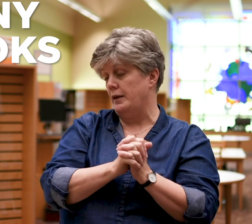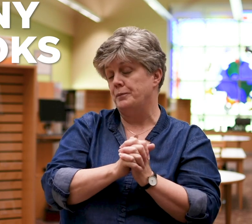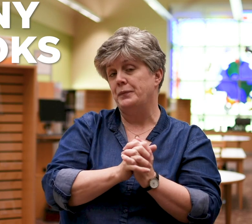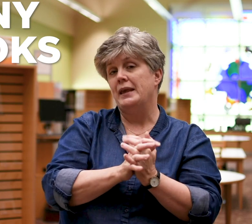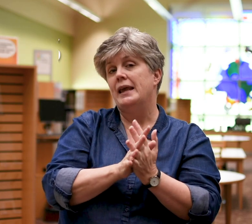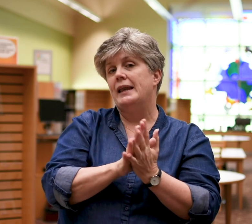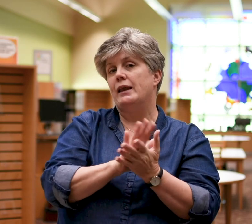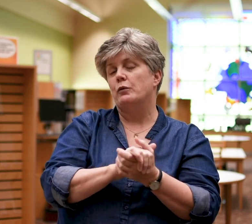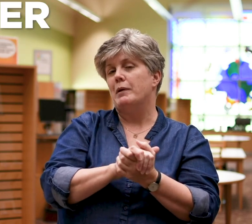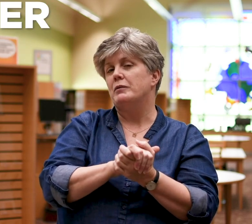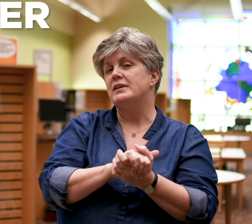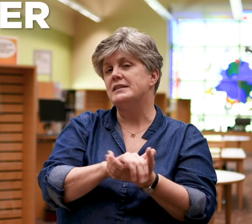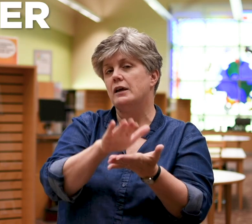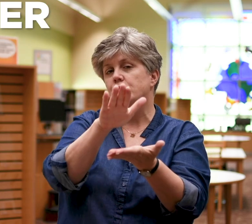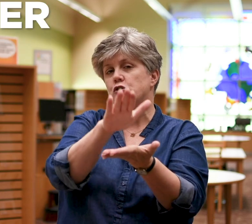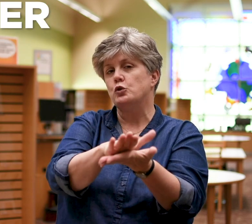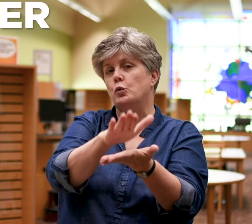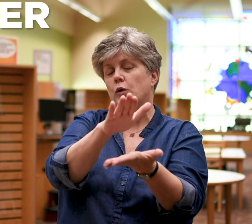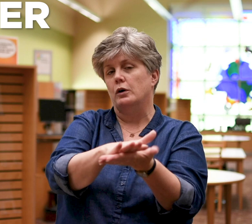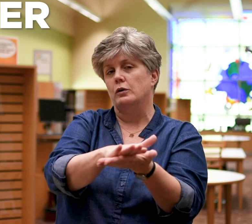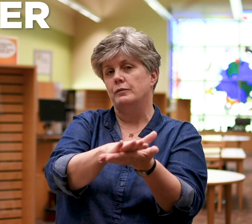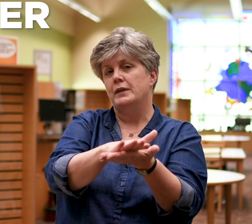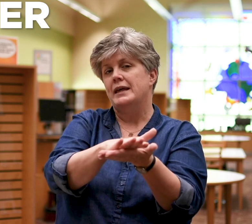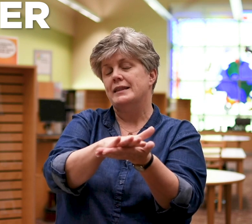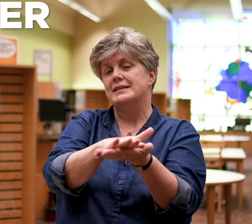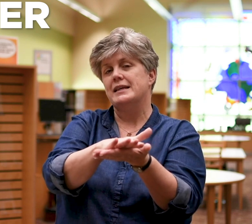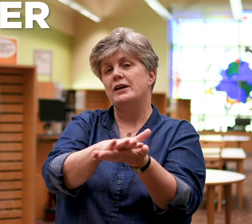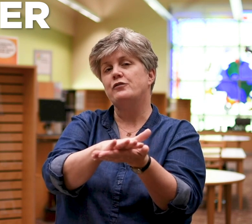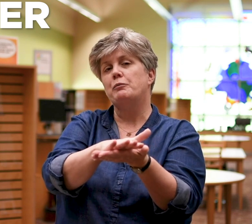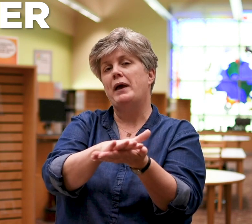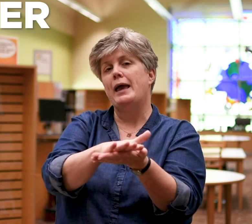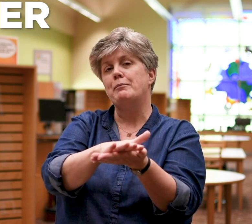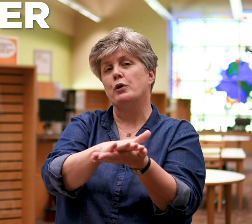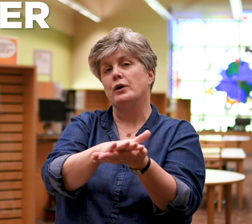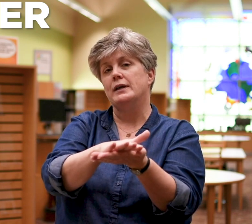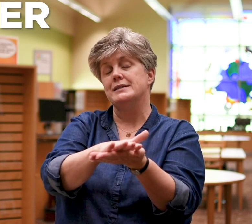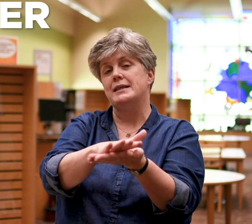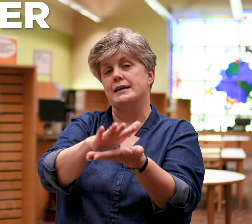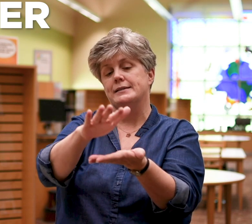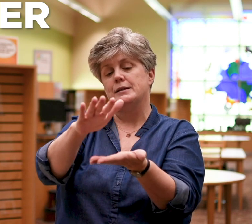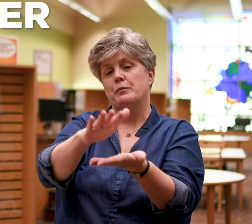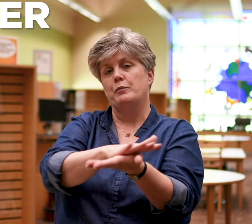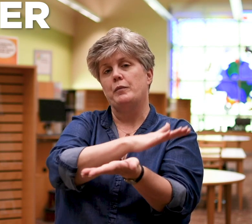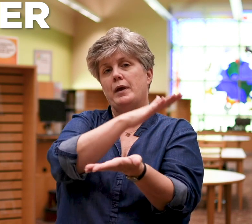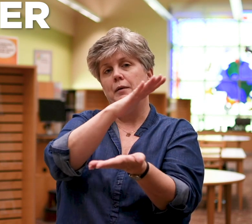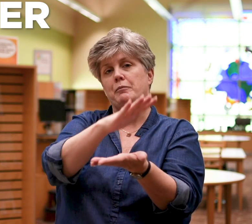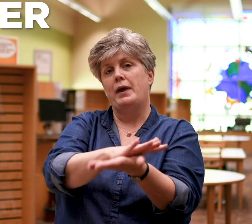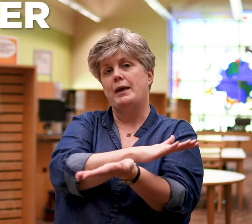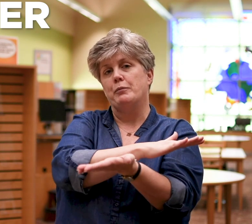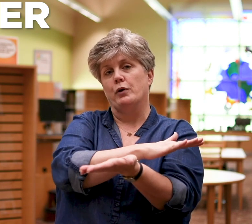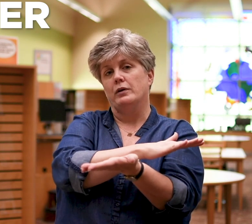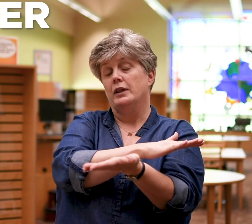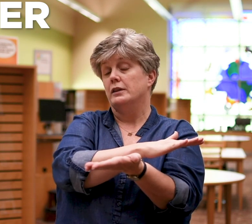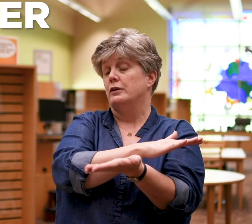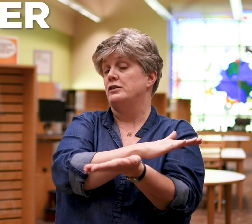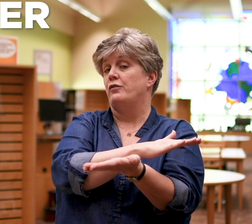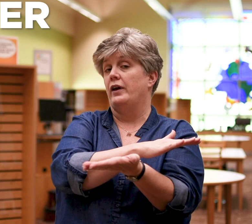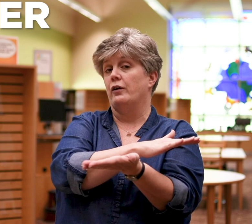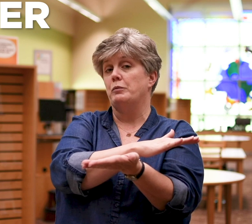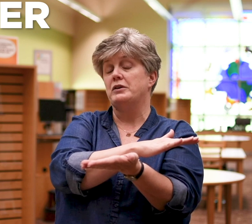now remember the sign for school the sign for paper is this paper looks very much